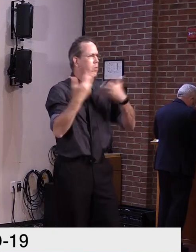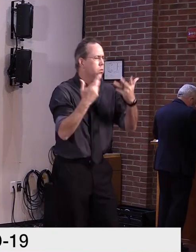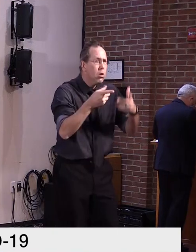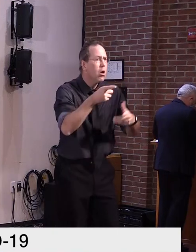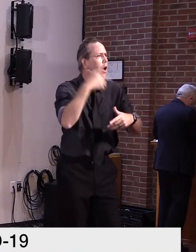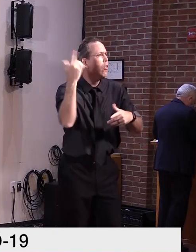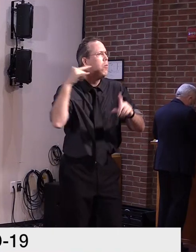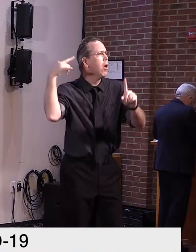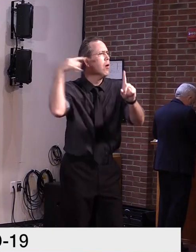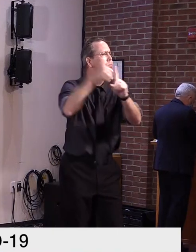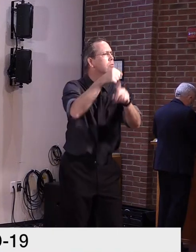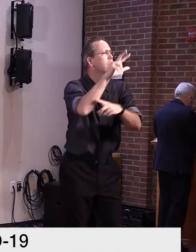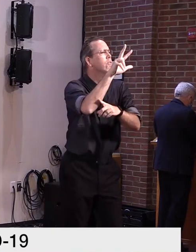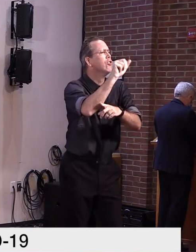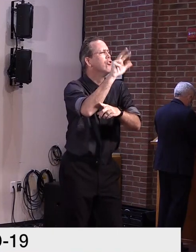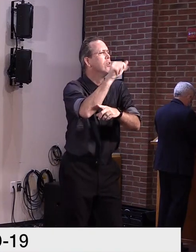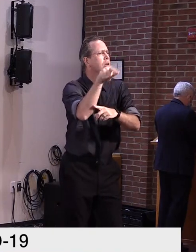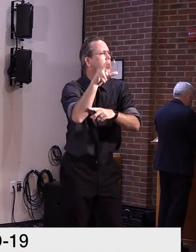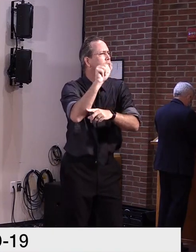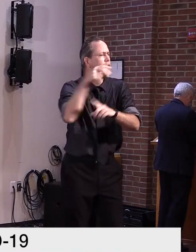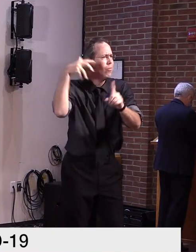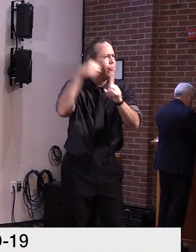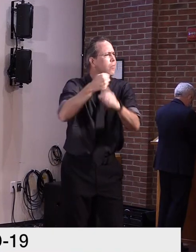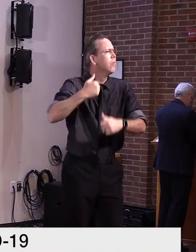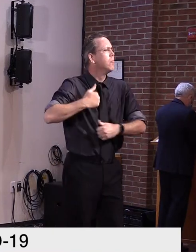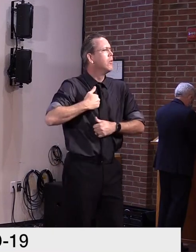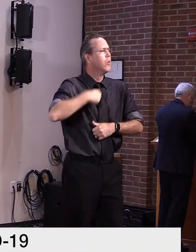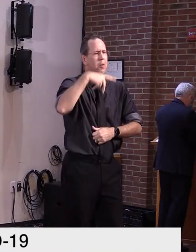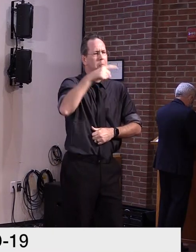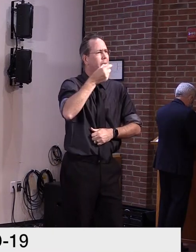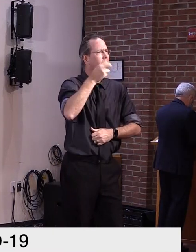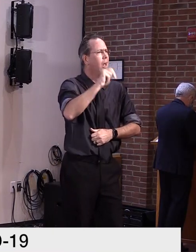and then a fourth went down in Pennsylvania.